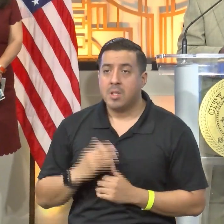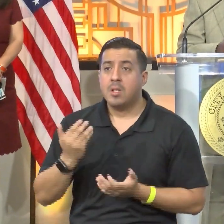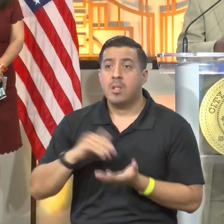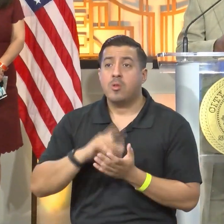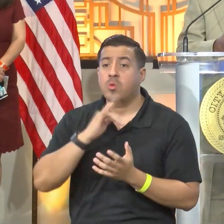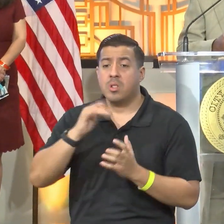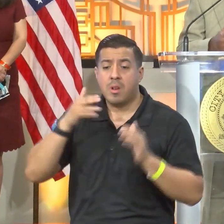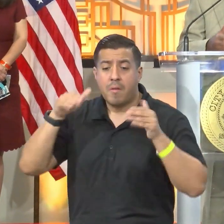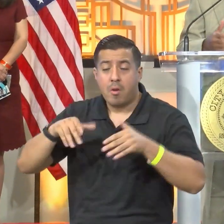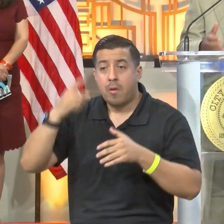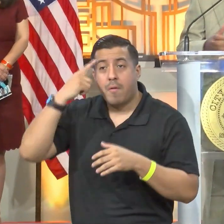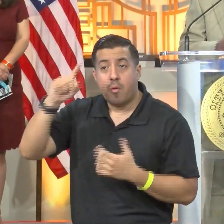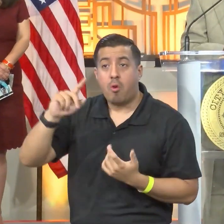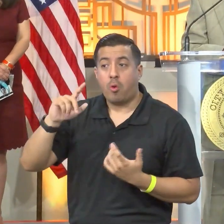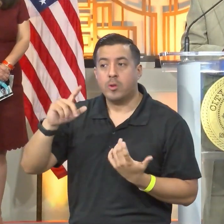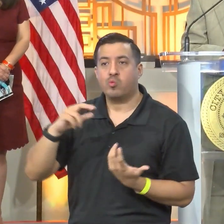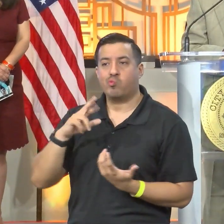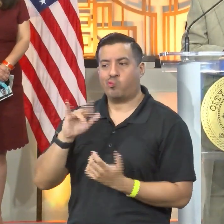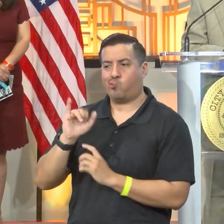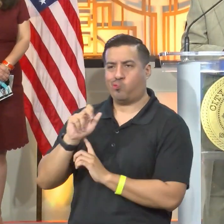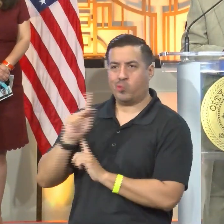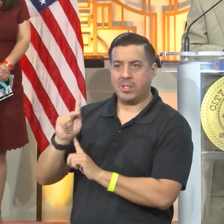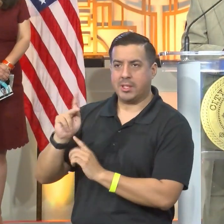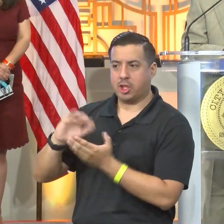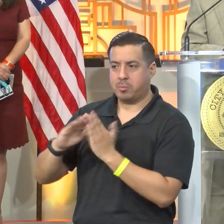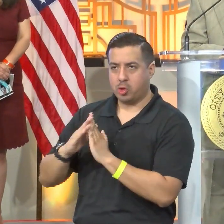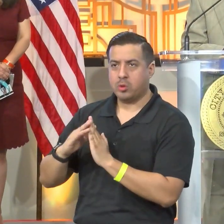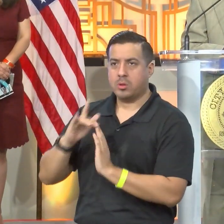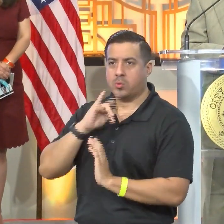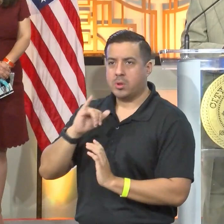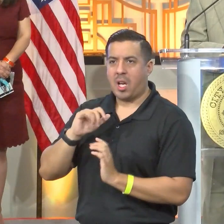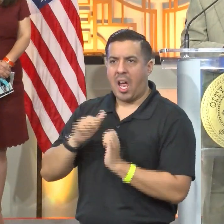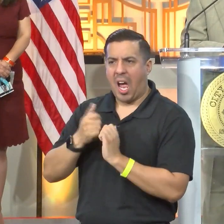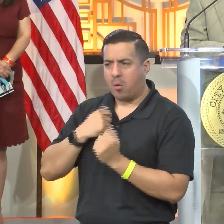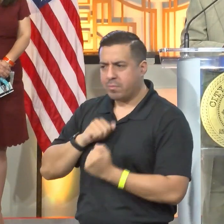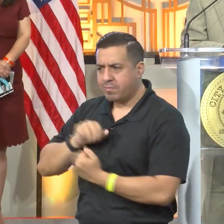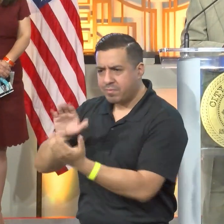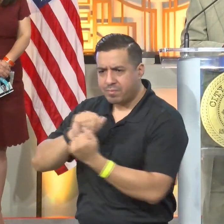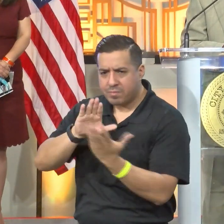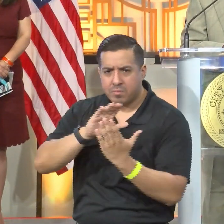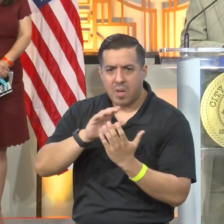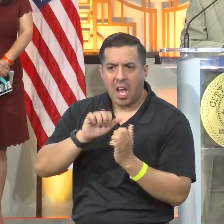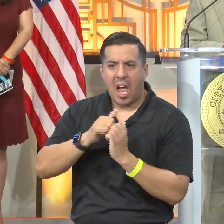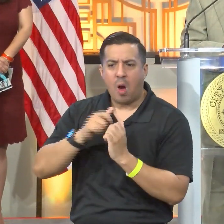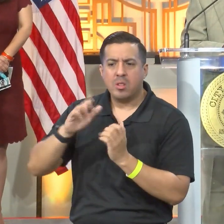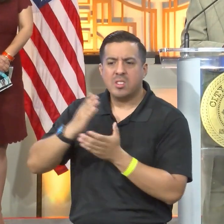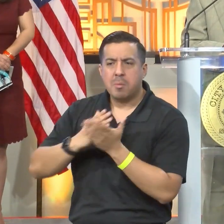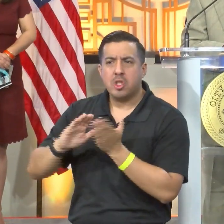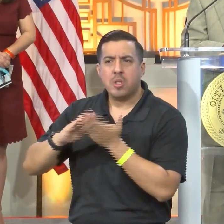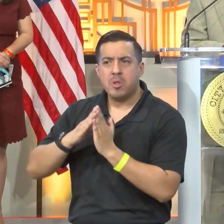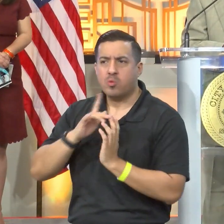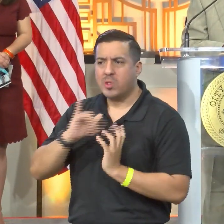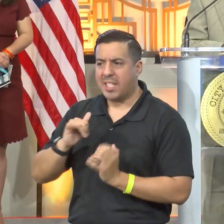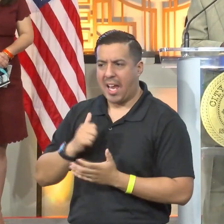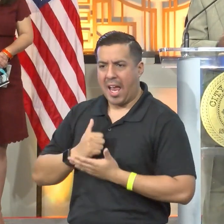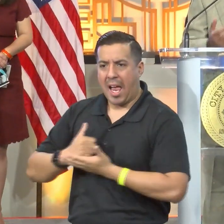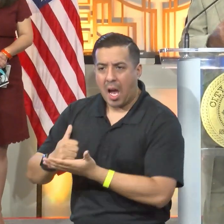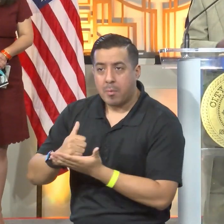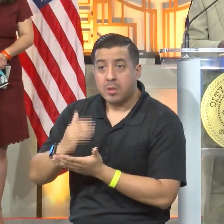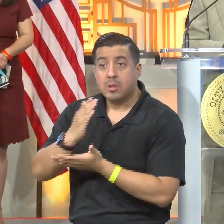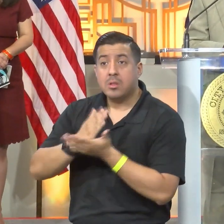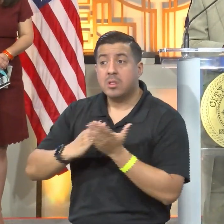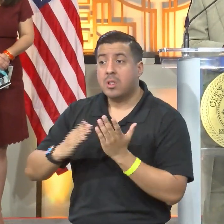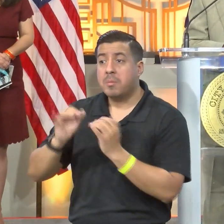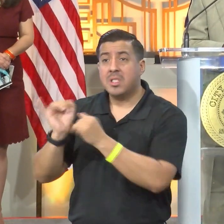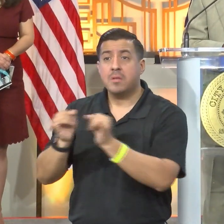focus is on at-risk, vulnerable communities and what better way to address what's happening in our communities than to utilize individuals who are